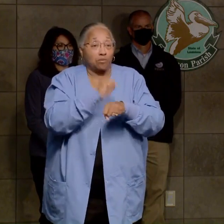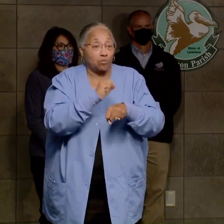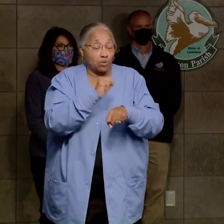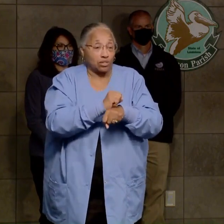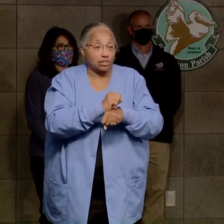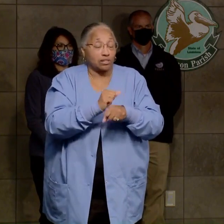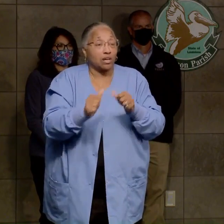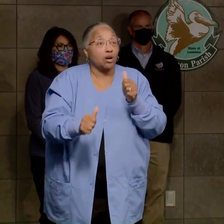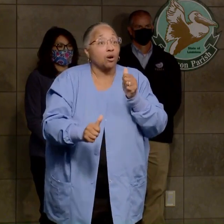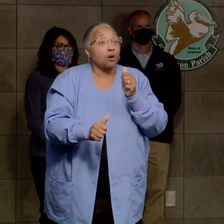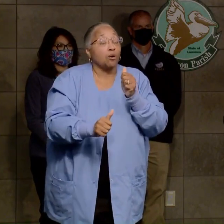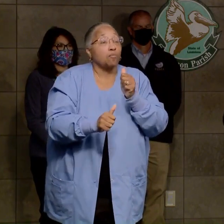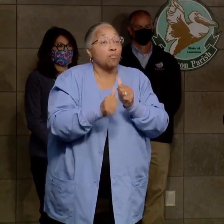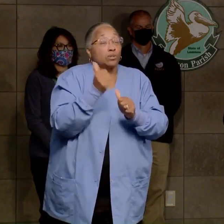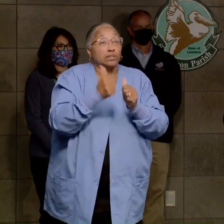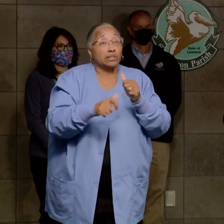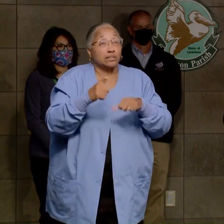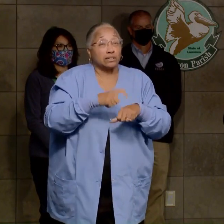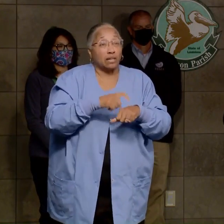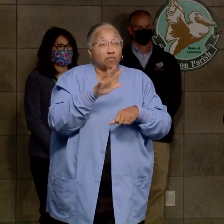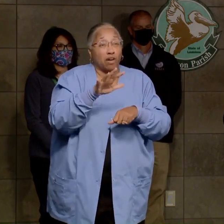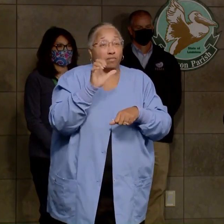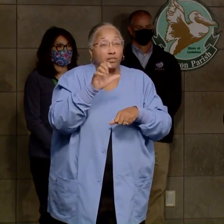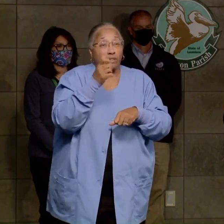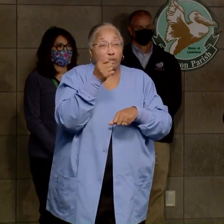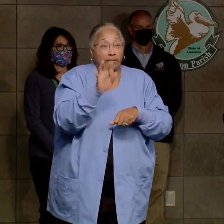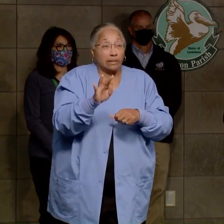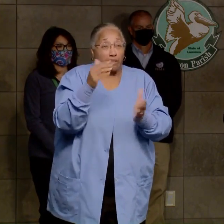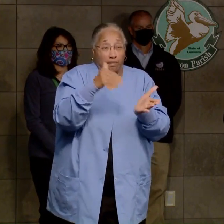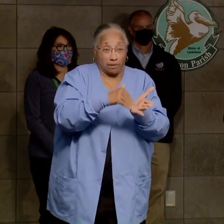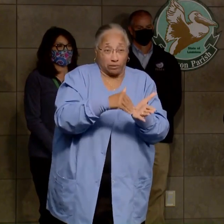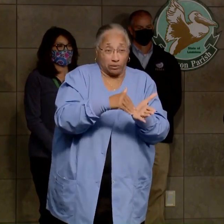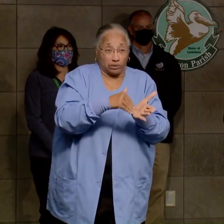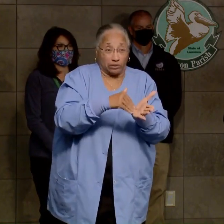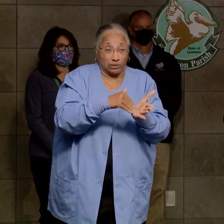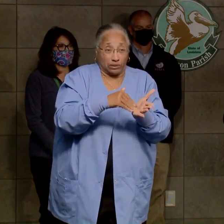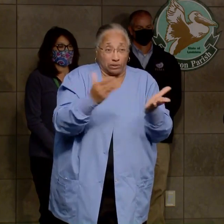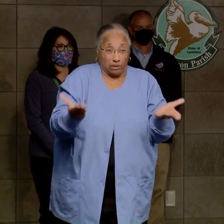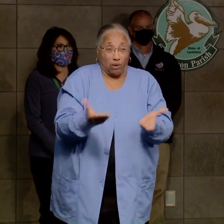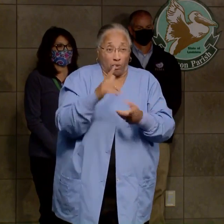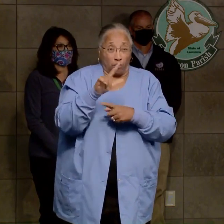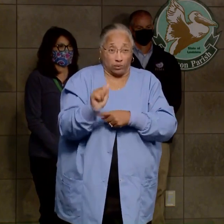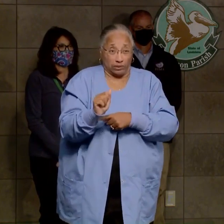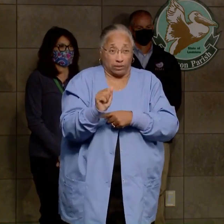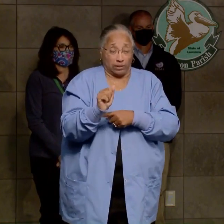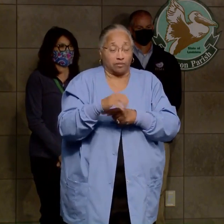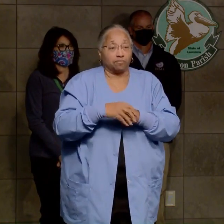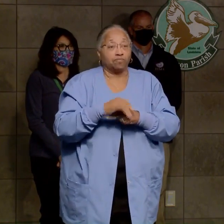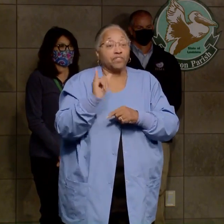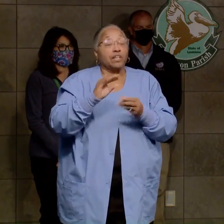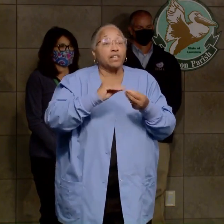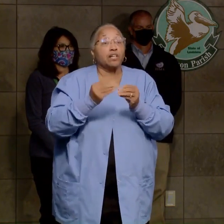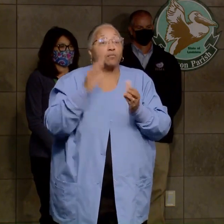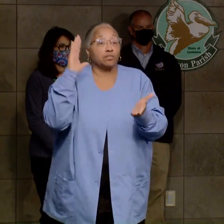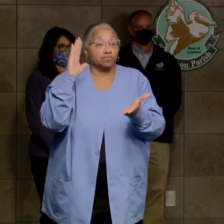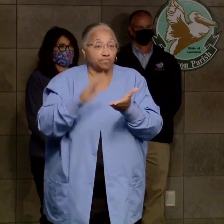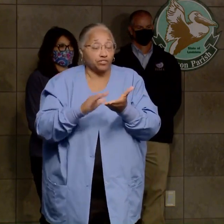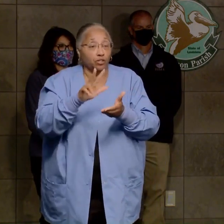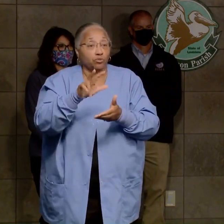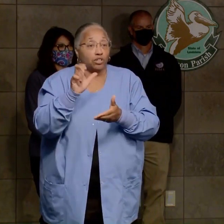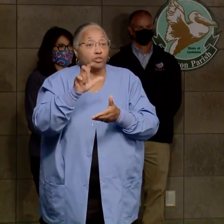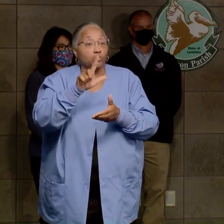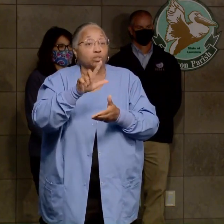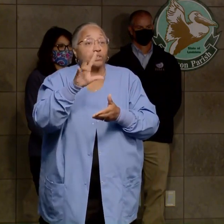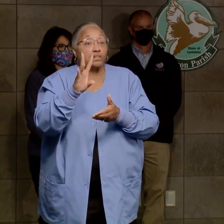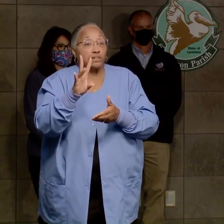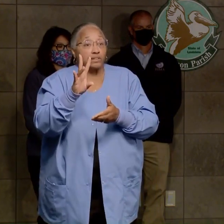most outages at any one time was 519,000 in Louisiana. That number is down to 326